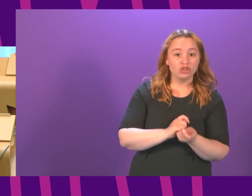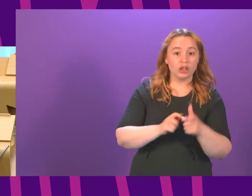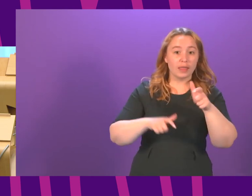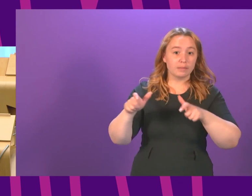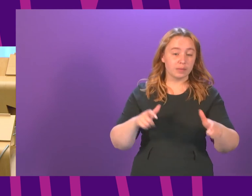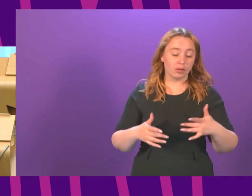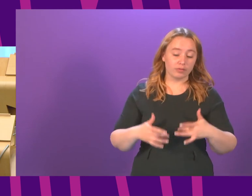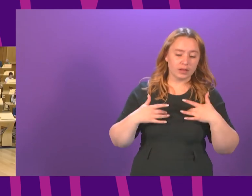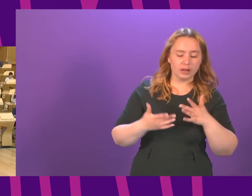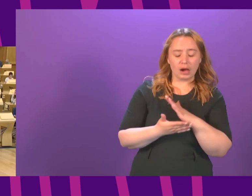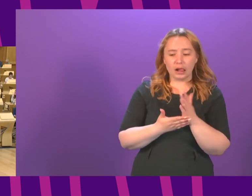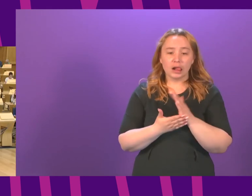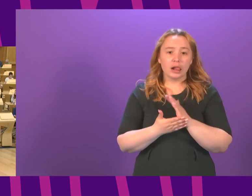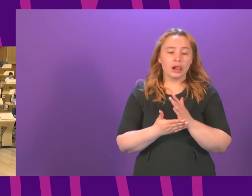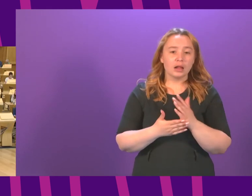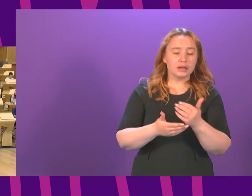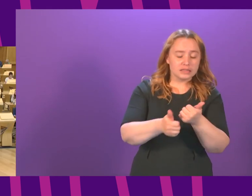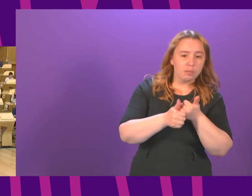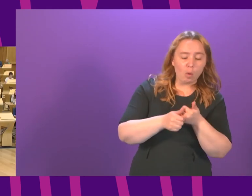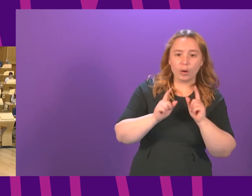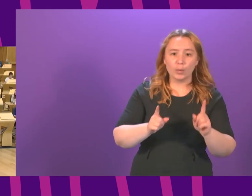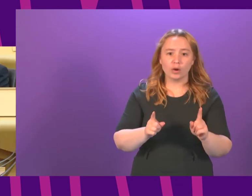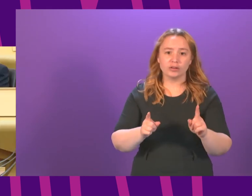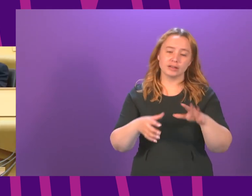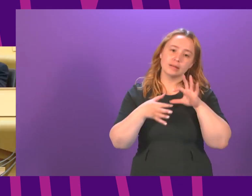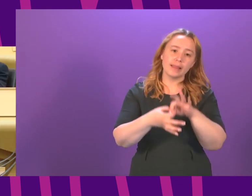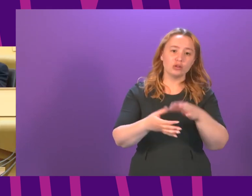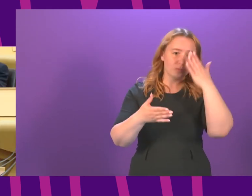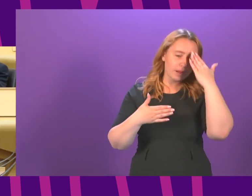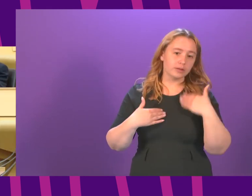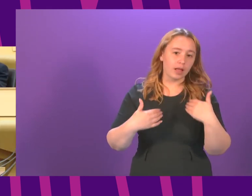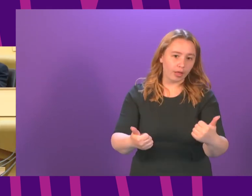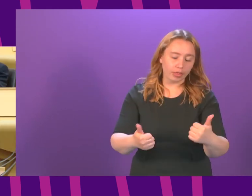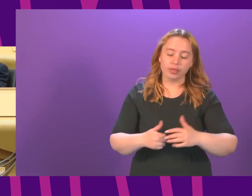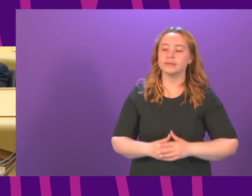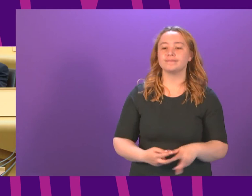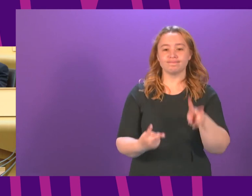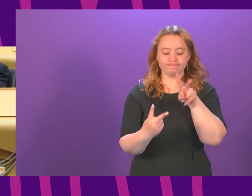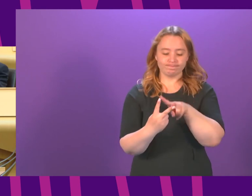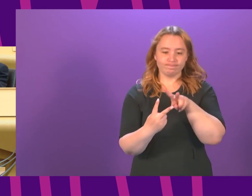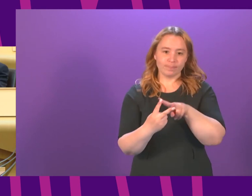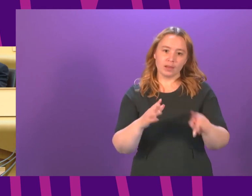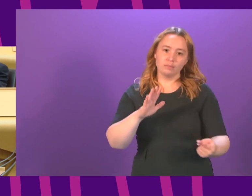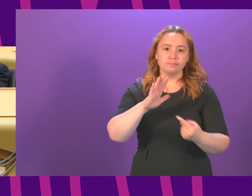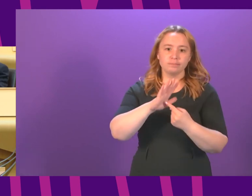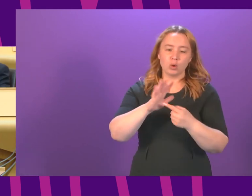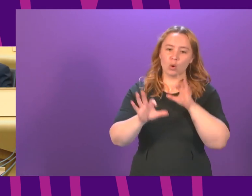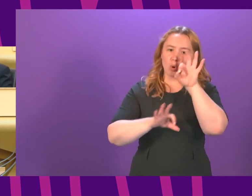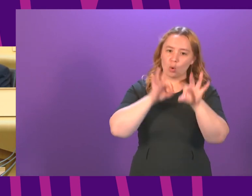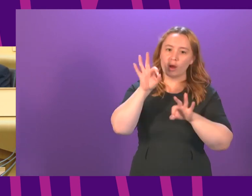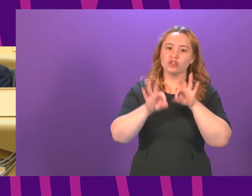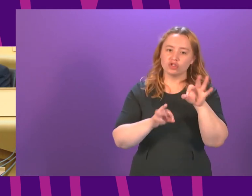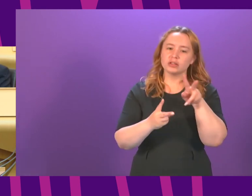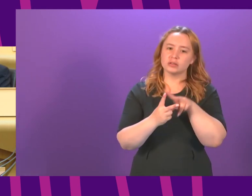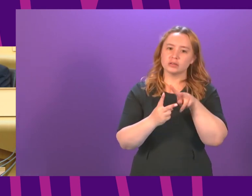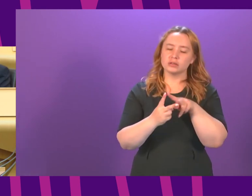mental health charities first minister I thank Neil Gray for two very pertinent questions I set out